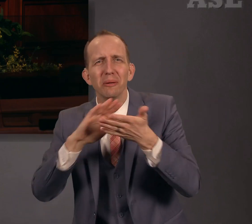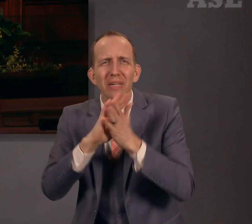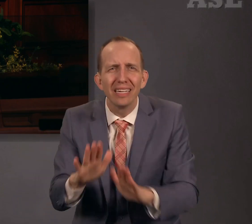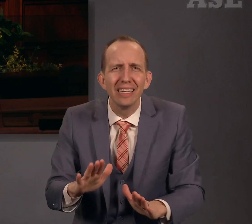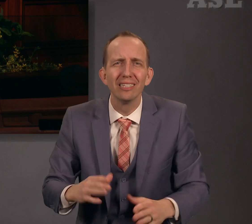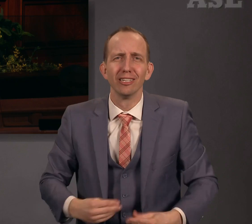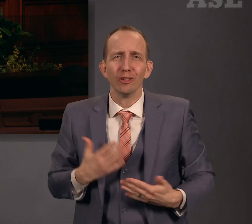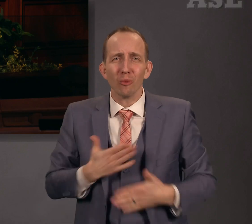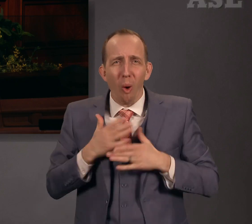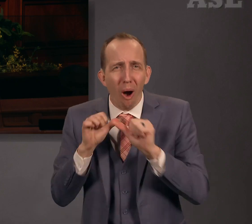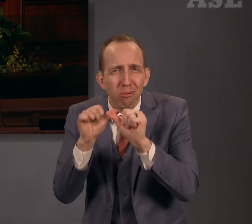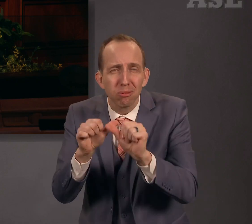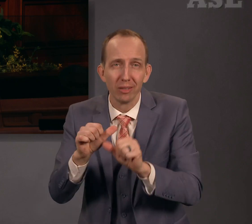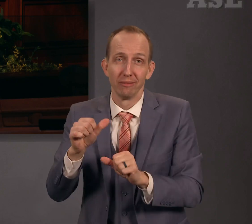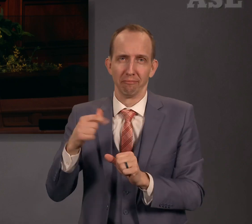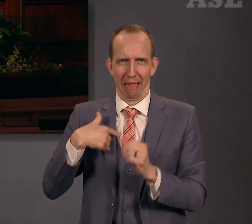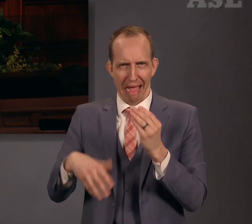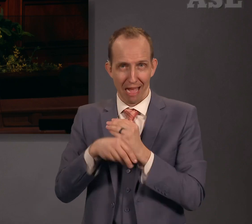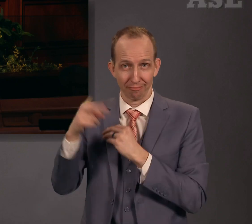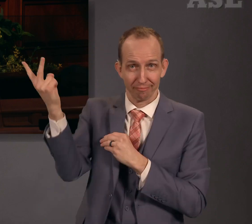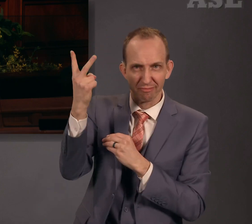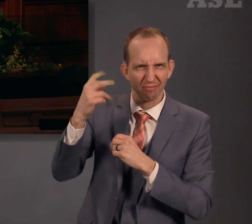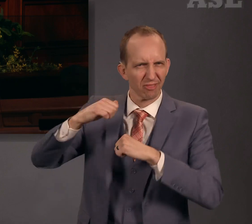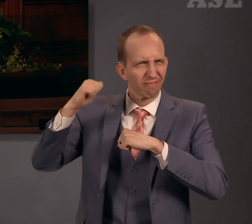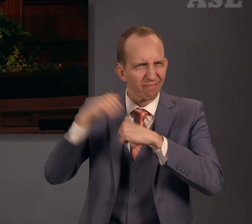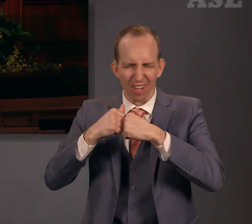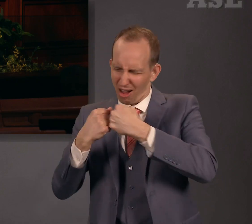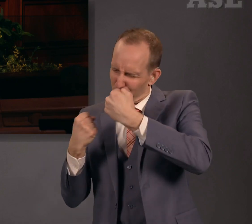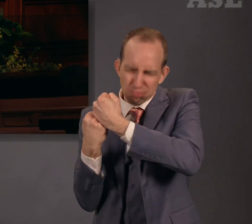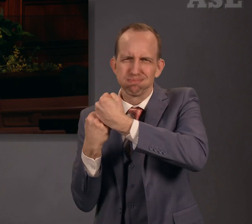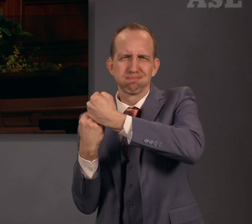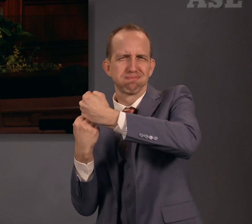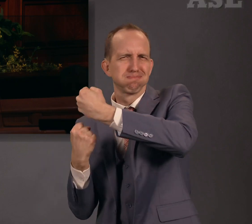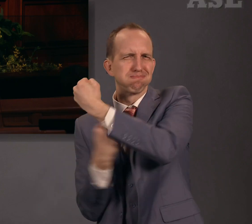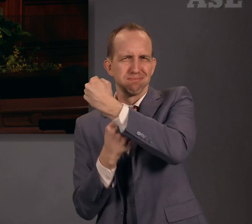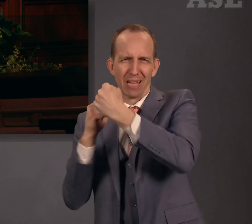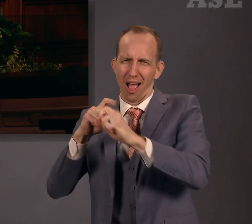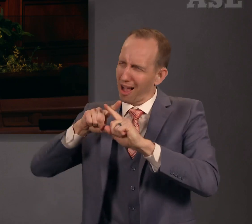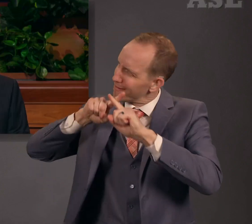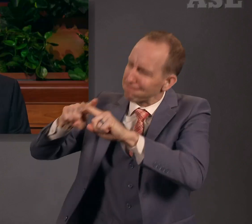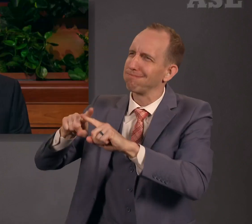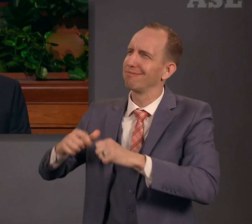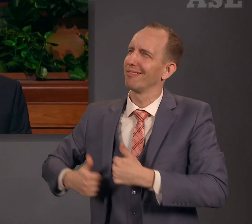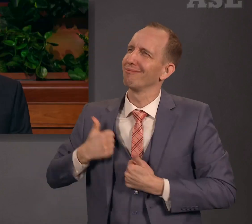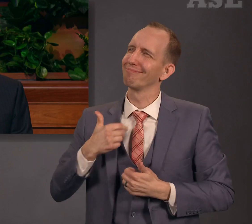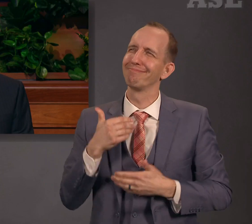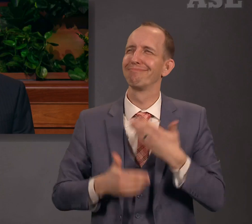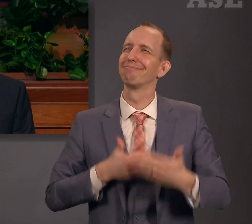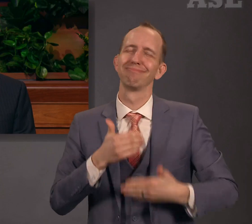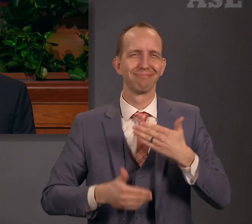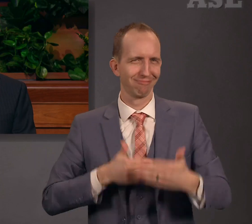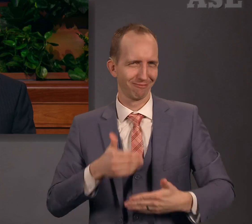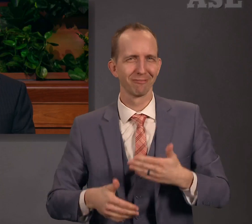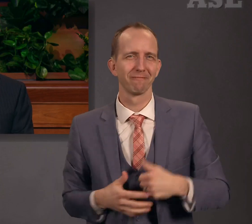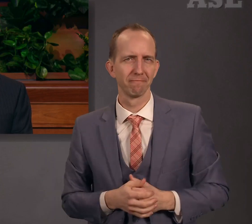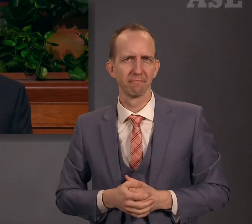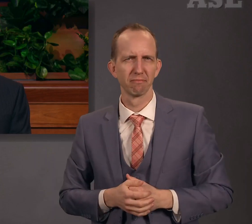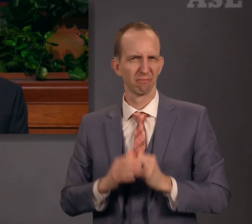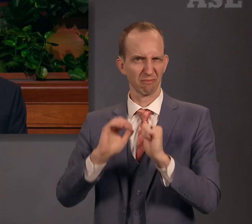the rock-solid foundation upon which we should build our lives. We abide in Him by striving continually